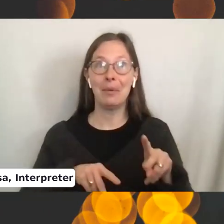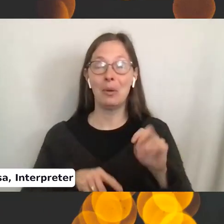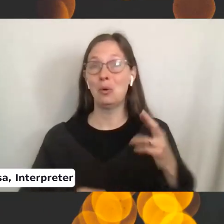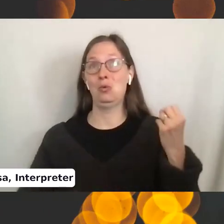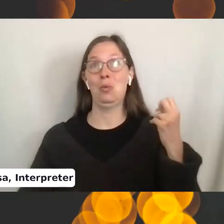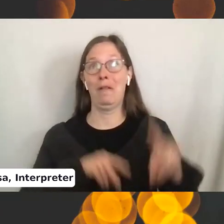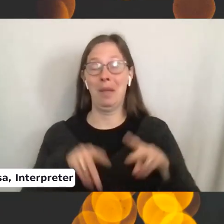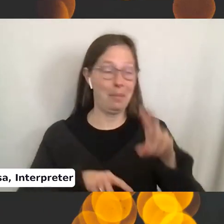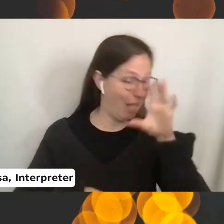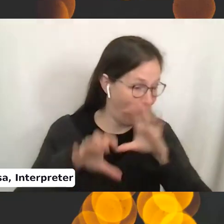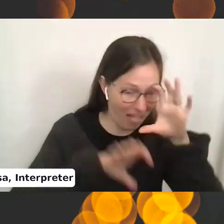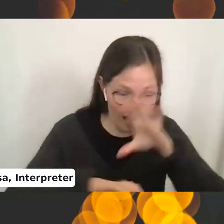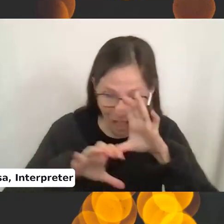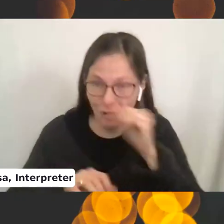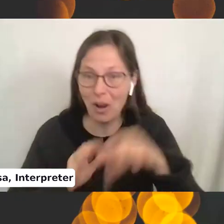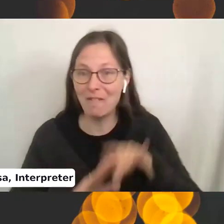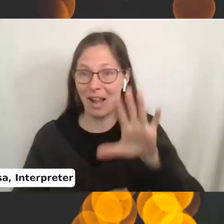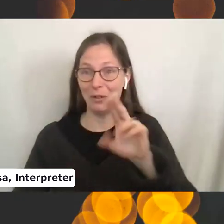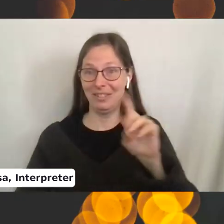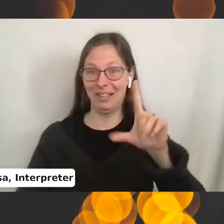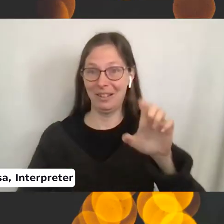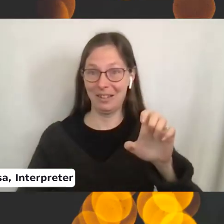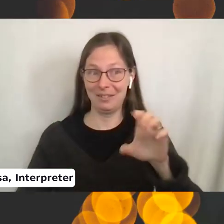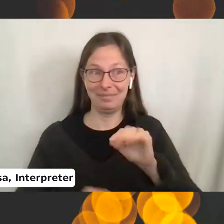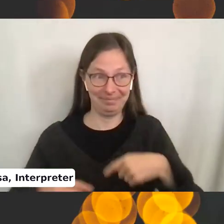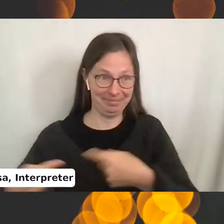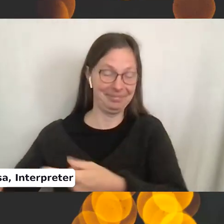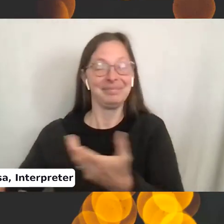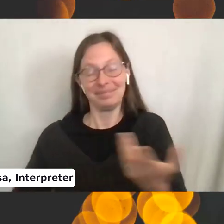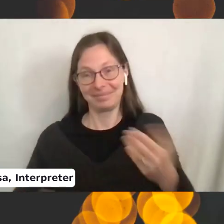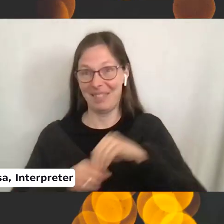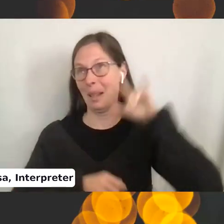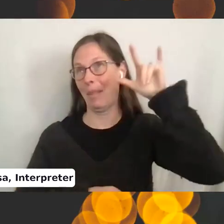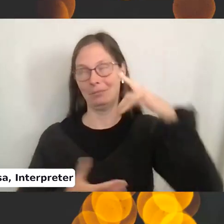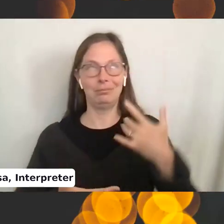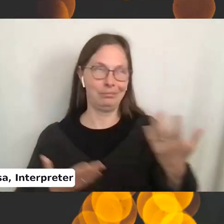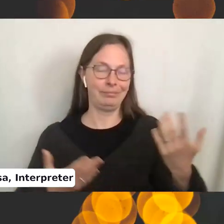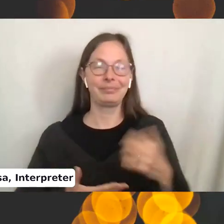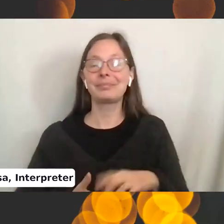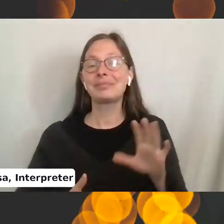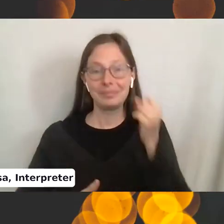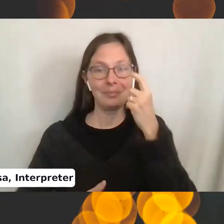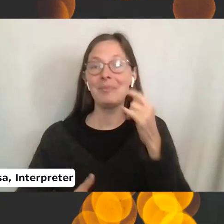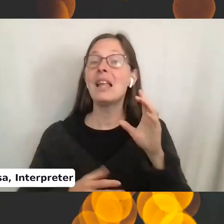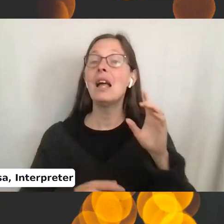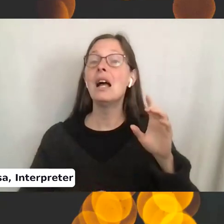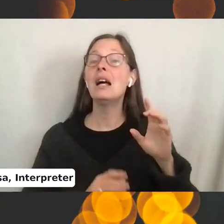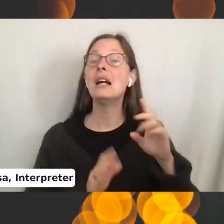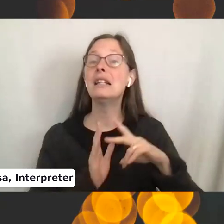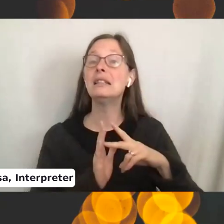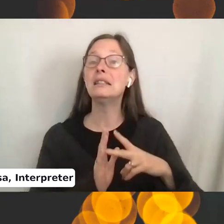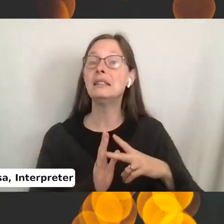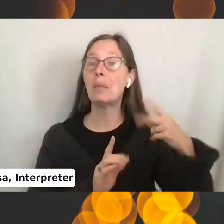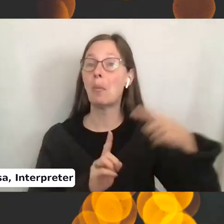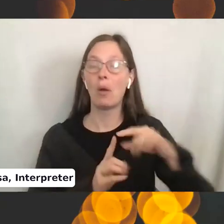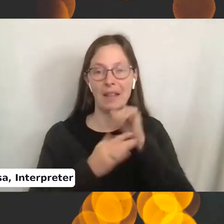looking for your lost knitting needle at 30,000 feet. That doesn't happen with the double pointed ones because they're connected.